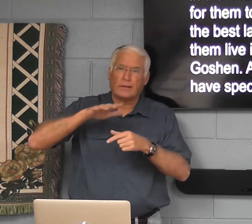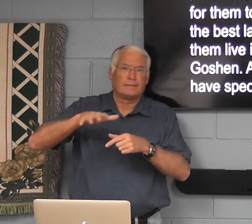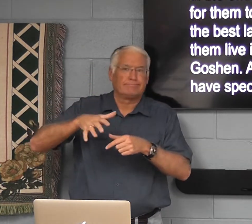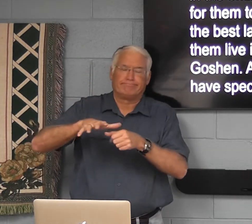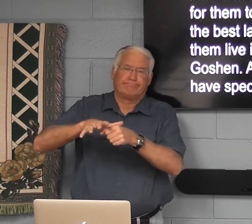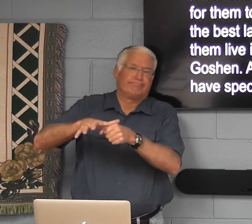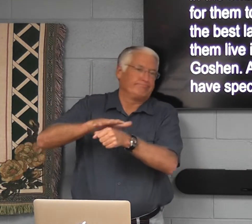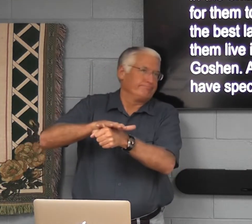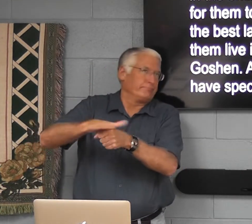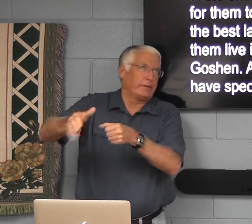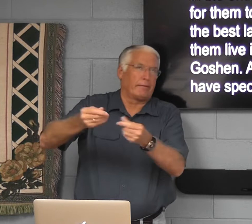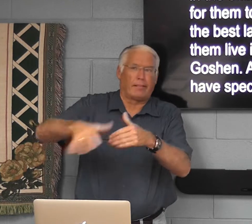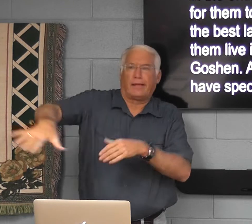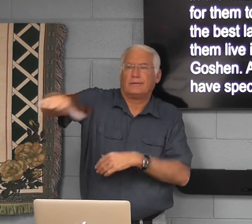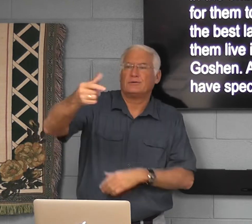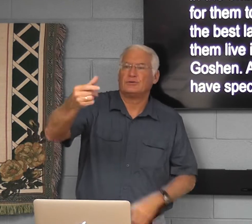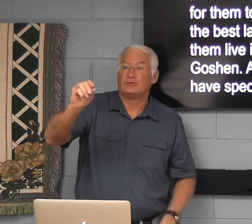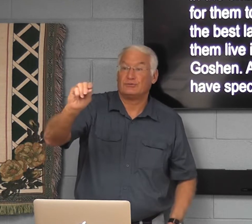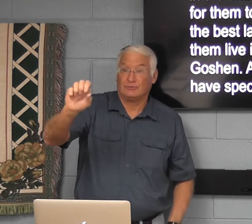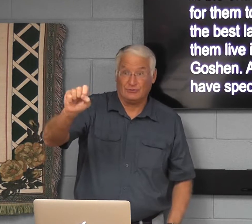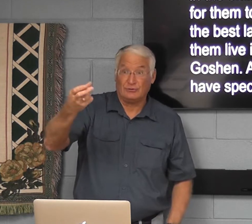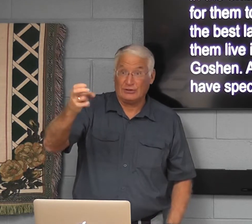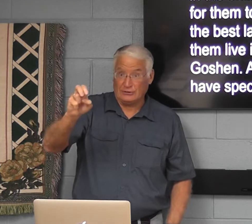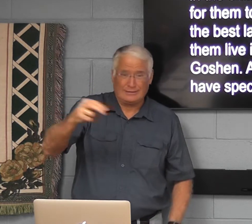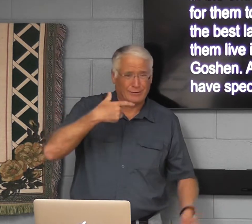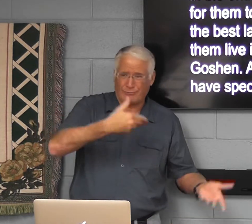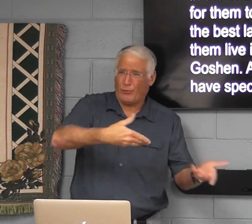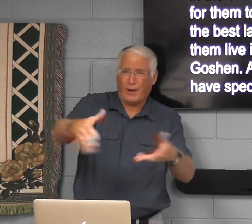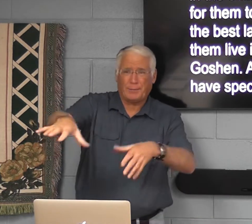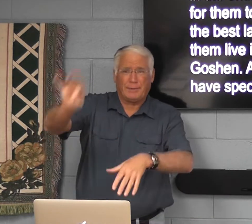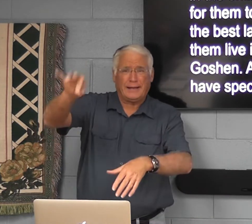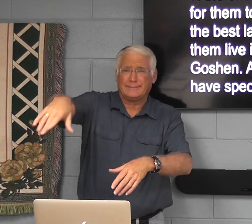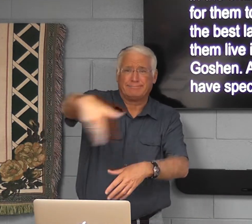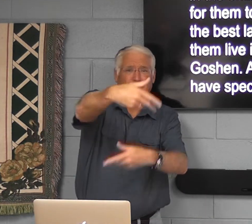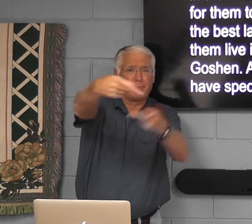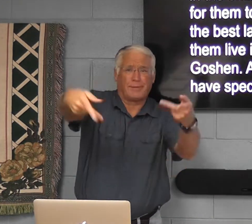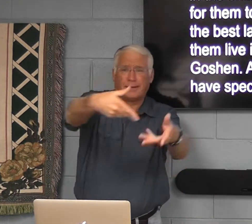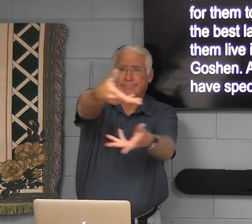for them to live. There was plenty of land in Goshen.